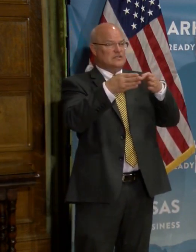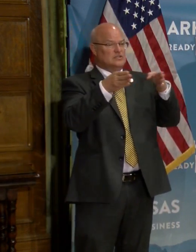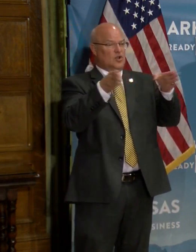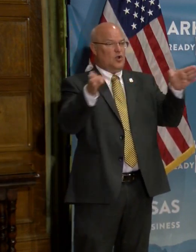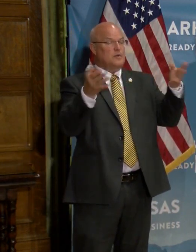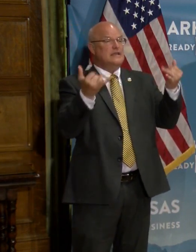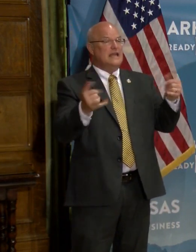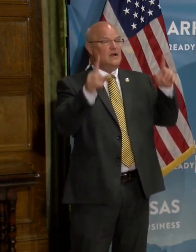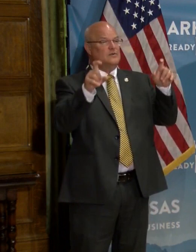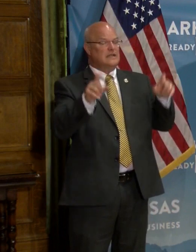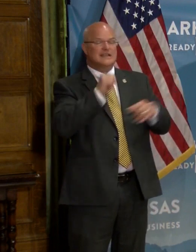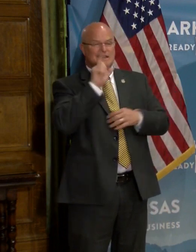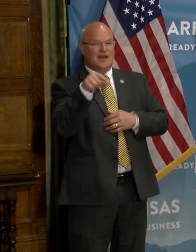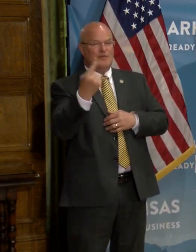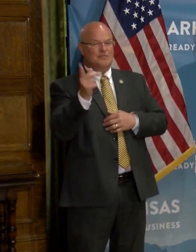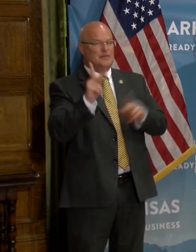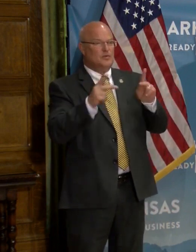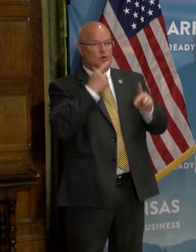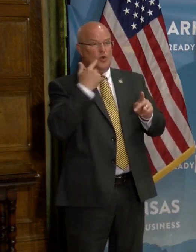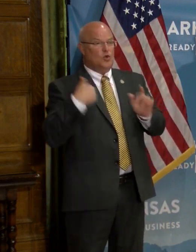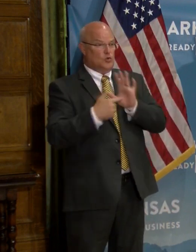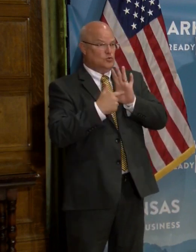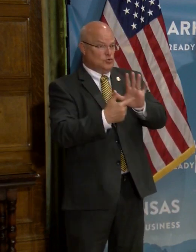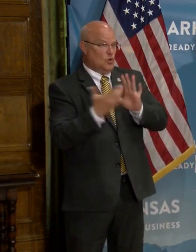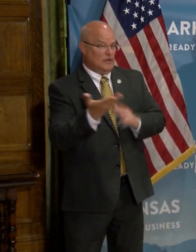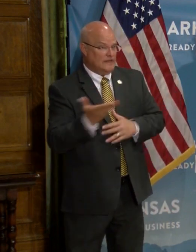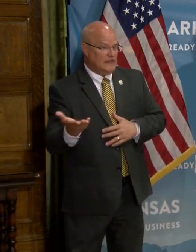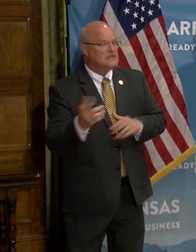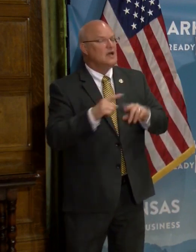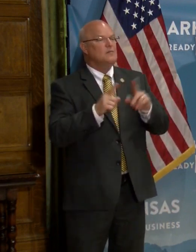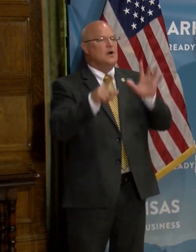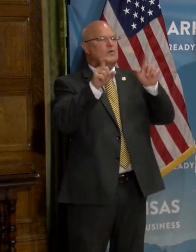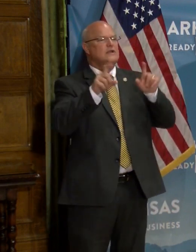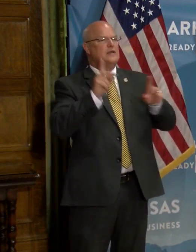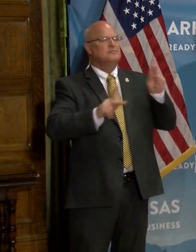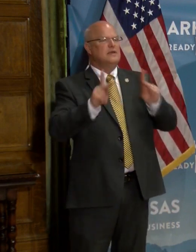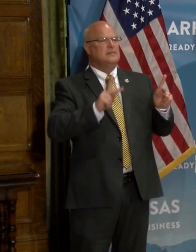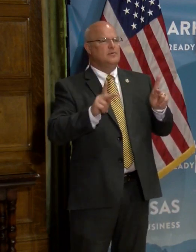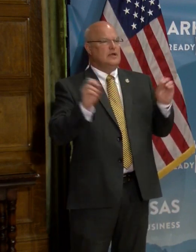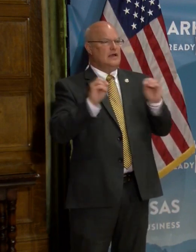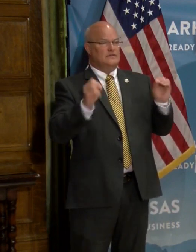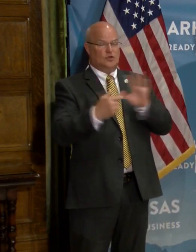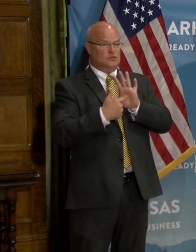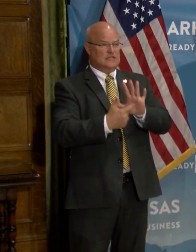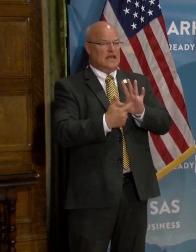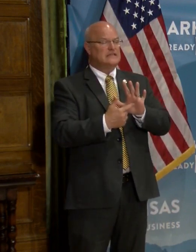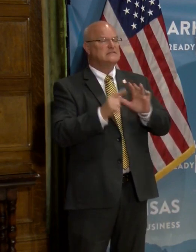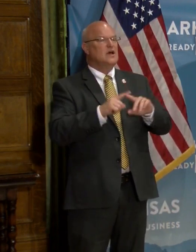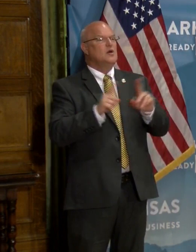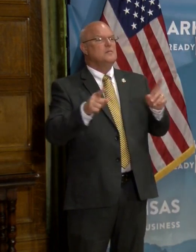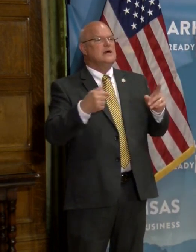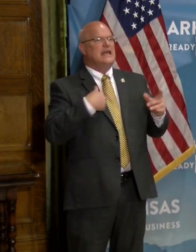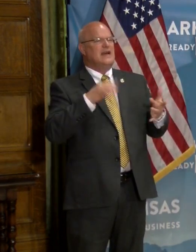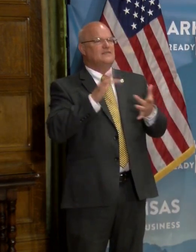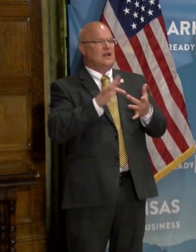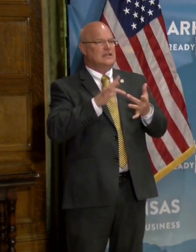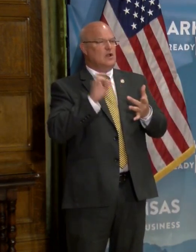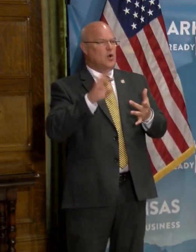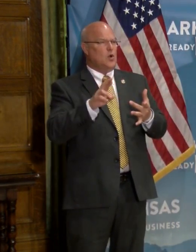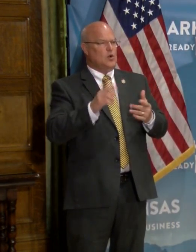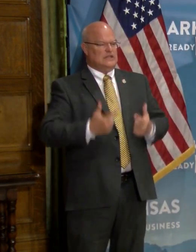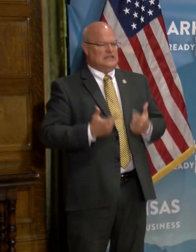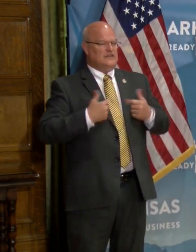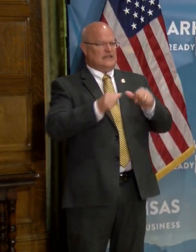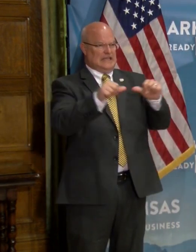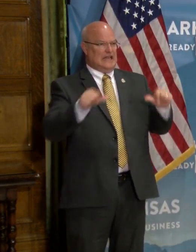We're now testing not just those who are symptomatic. We're testing even those who are asymptomatic, uh, but have contact or are